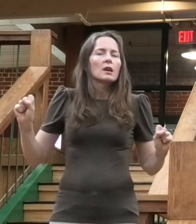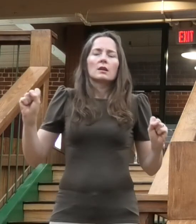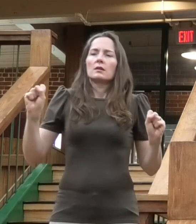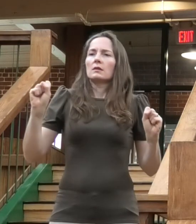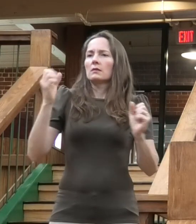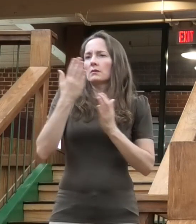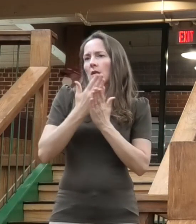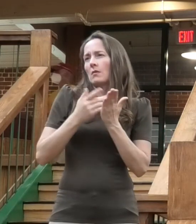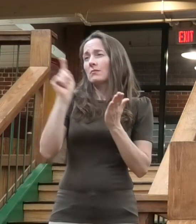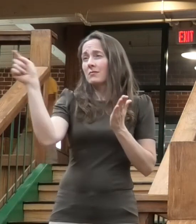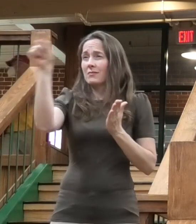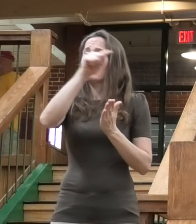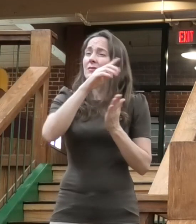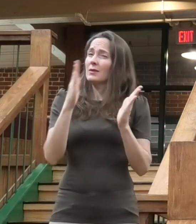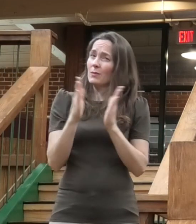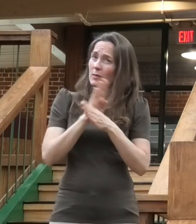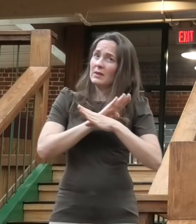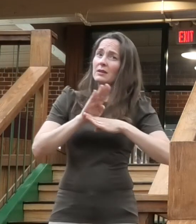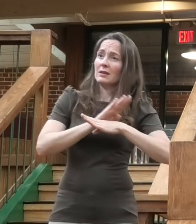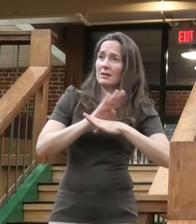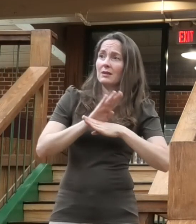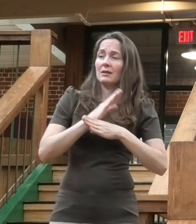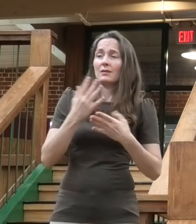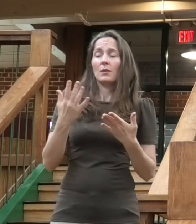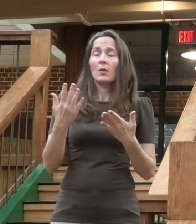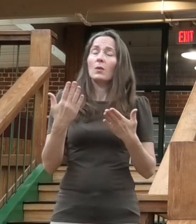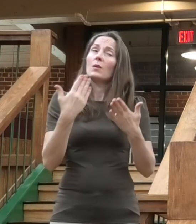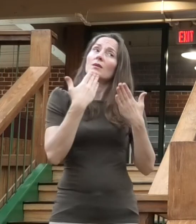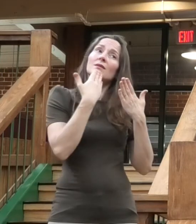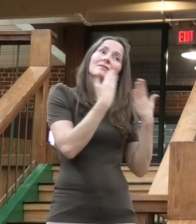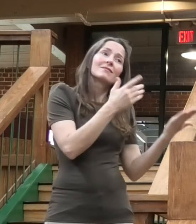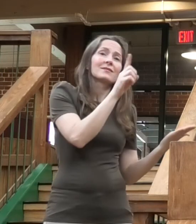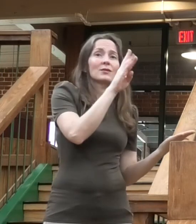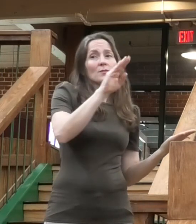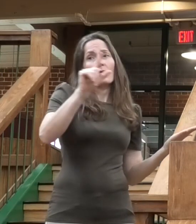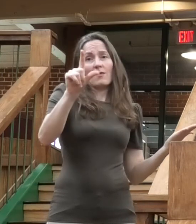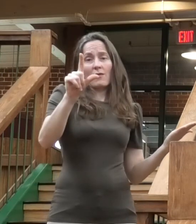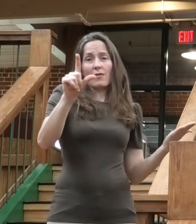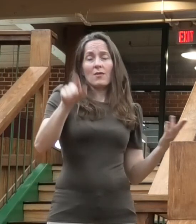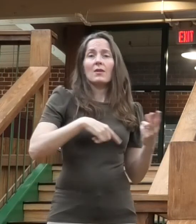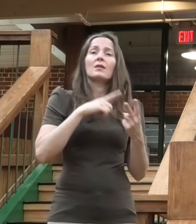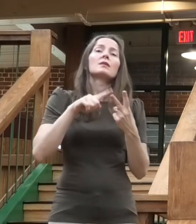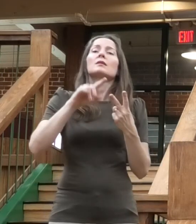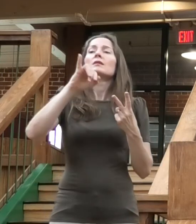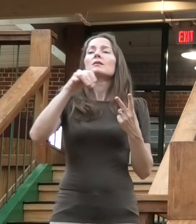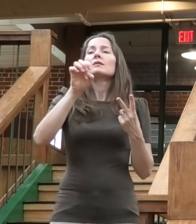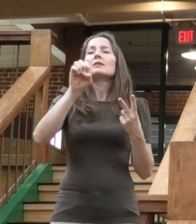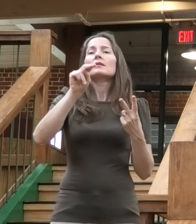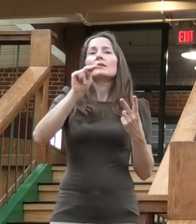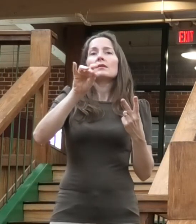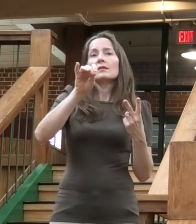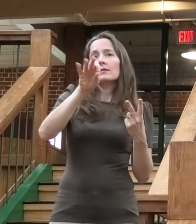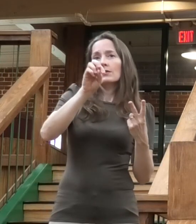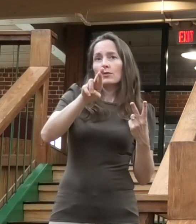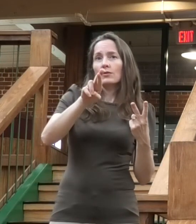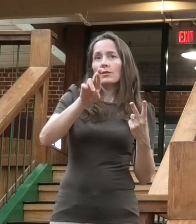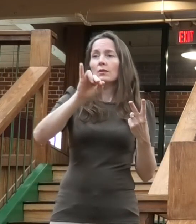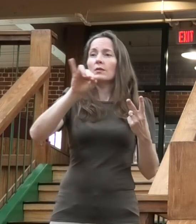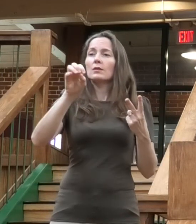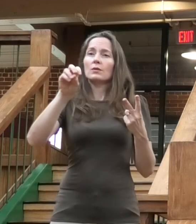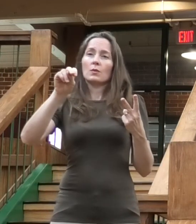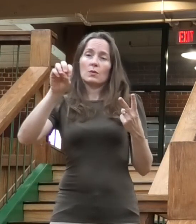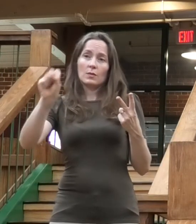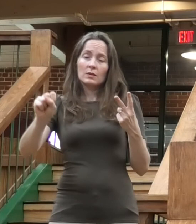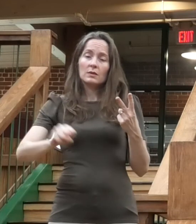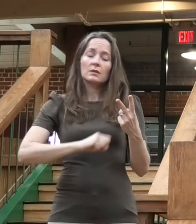again thanks to Dr. Ball, Jennifer Jones, EDA head